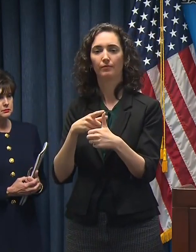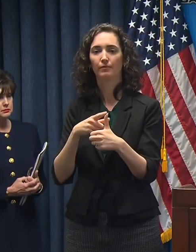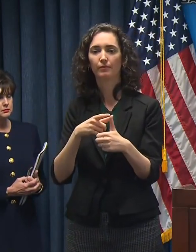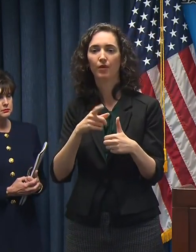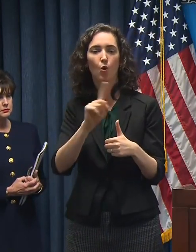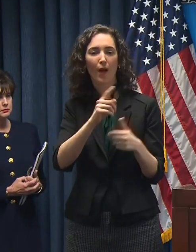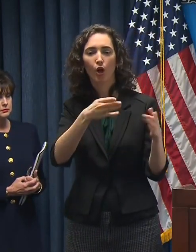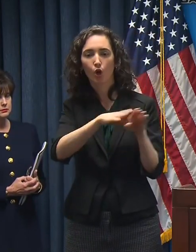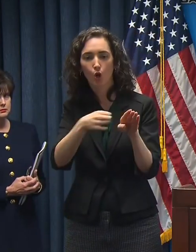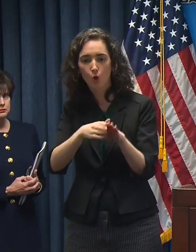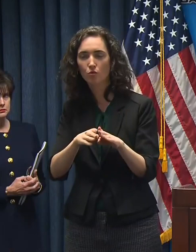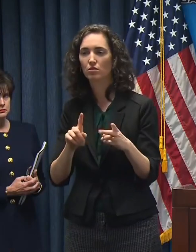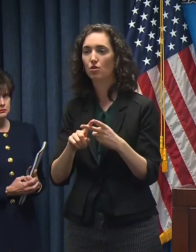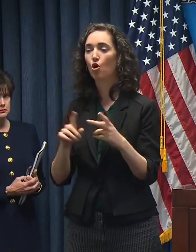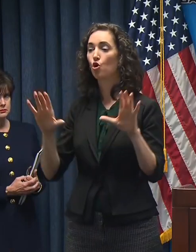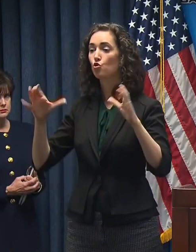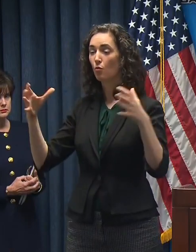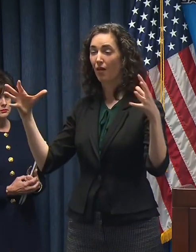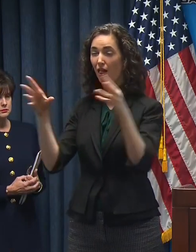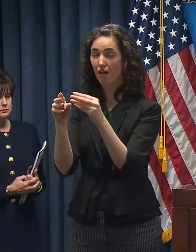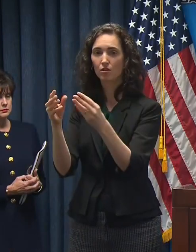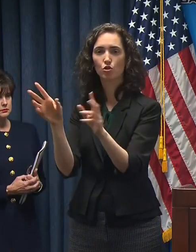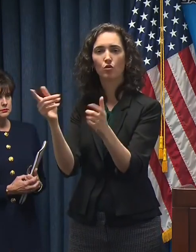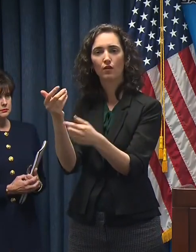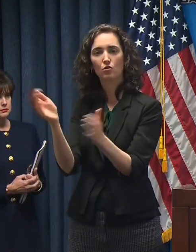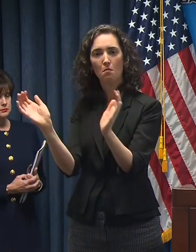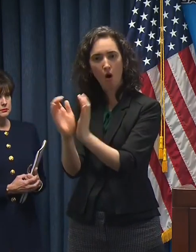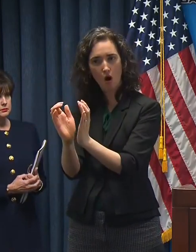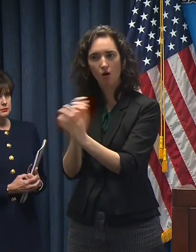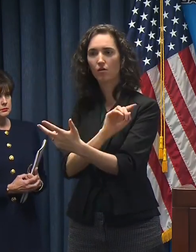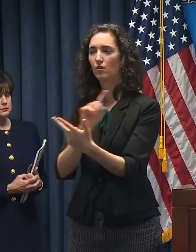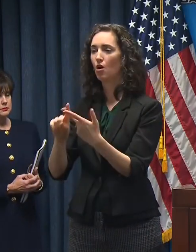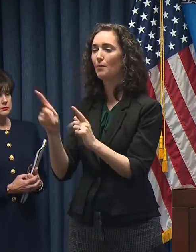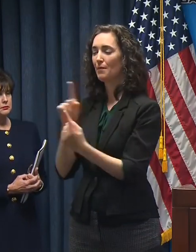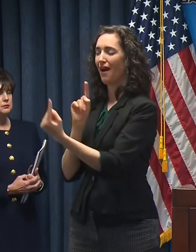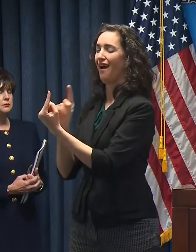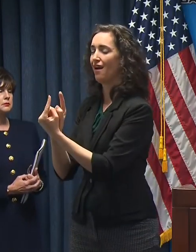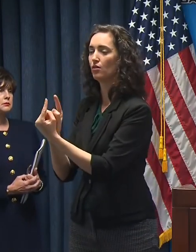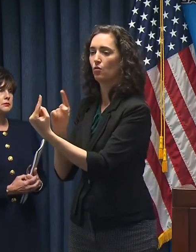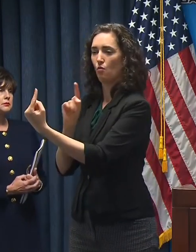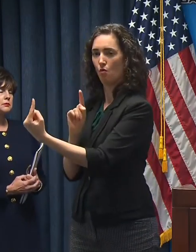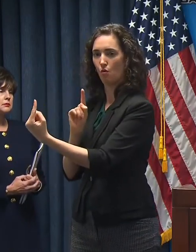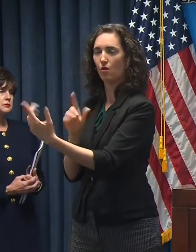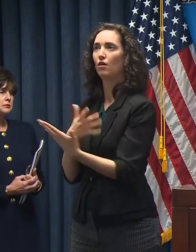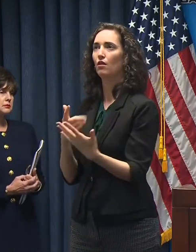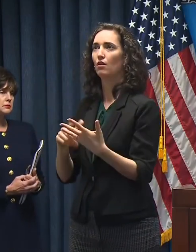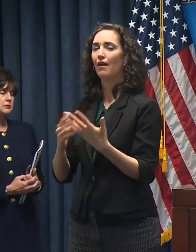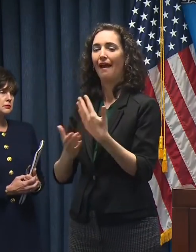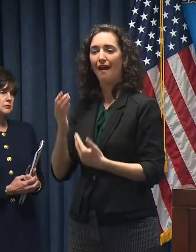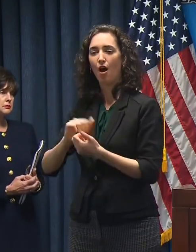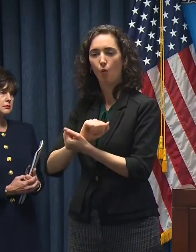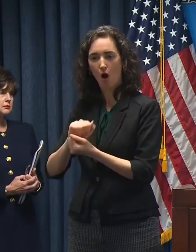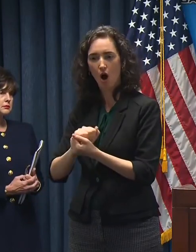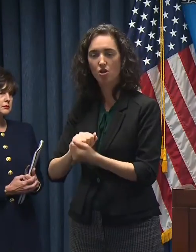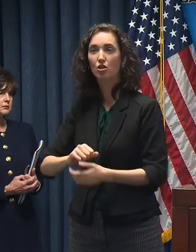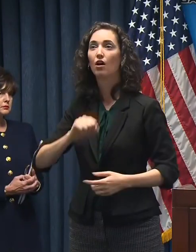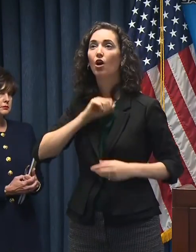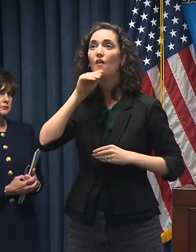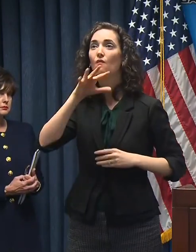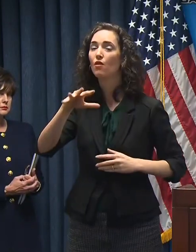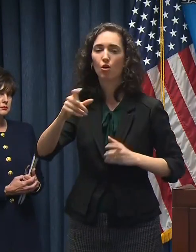to limitation of crowd sizing, following the social distancing, washing your hands, controlling your cough,